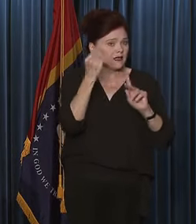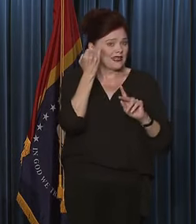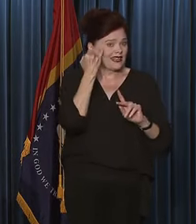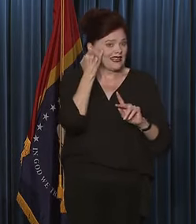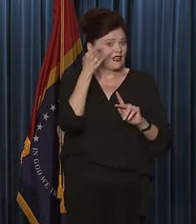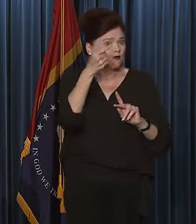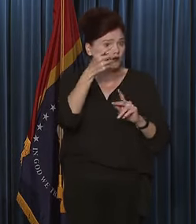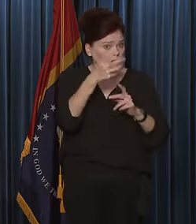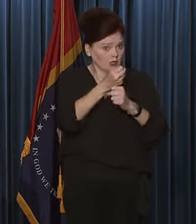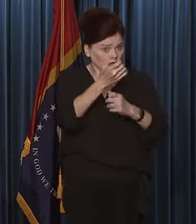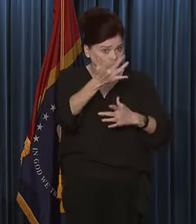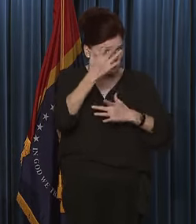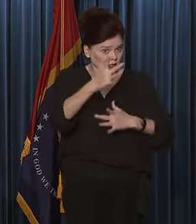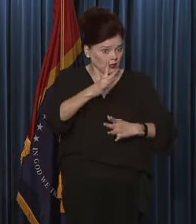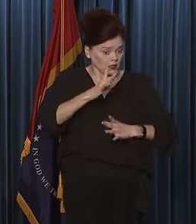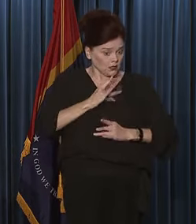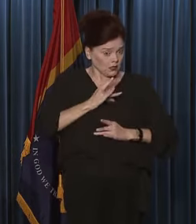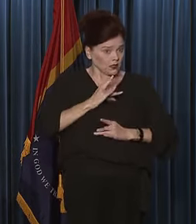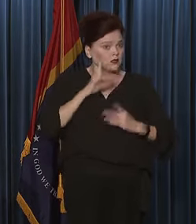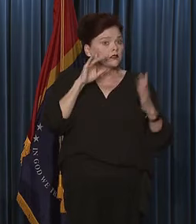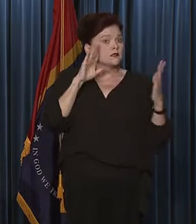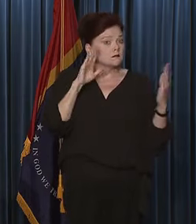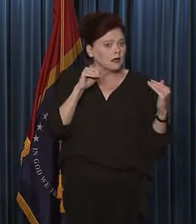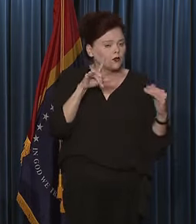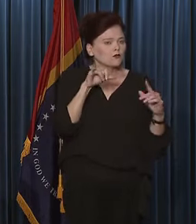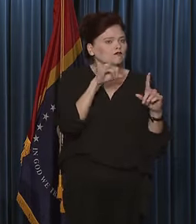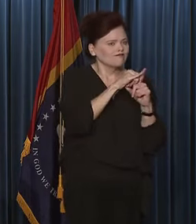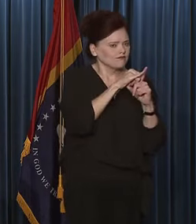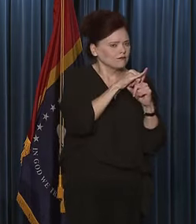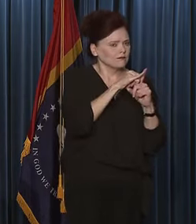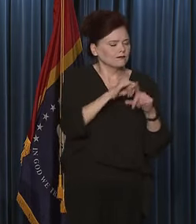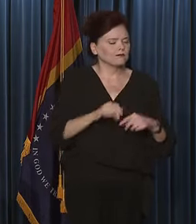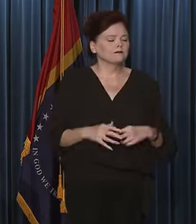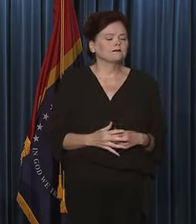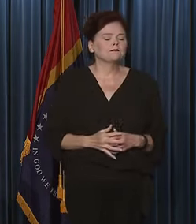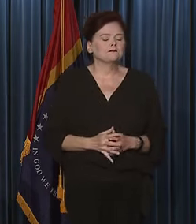are infected, the expectation is, is that you will isolate.